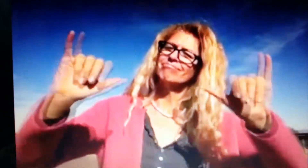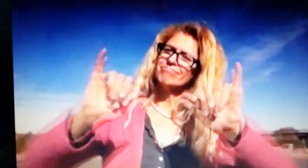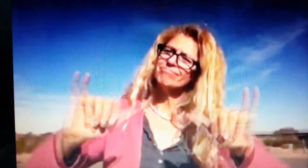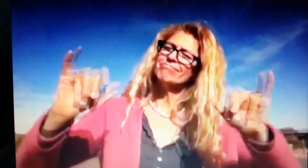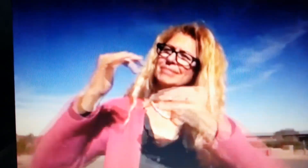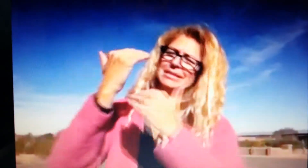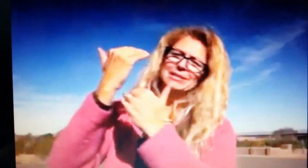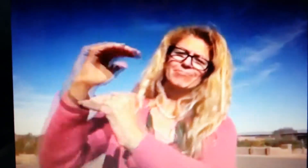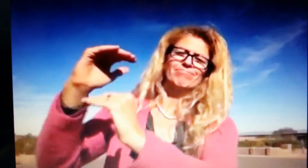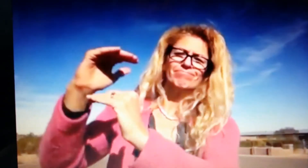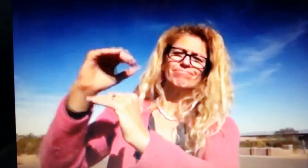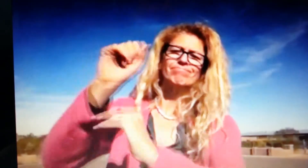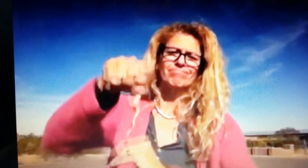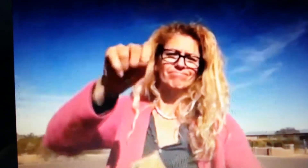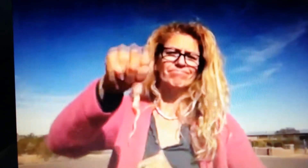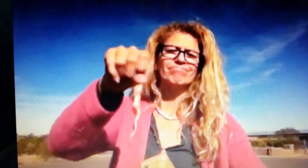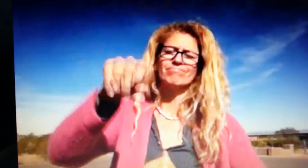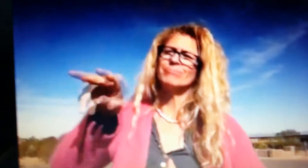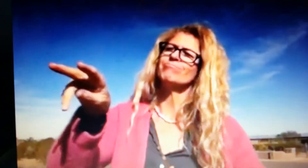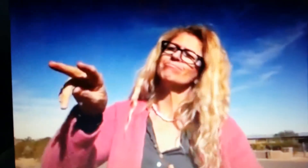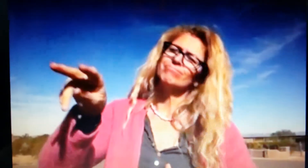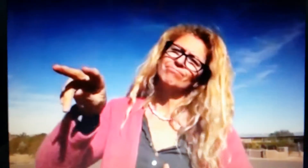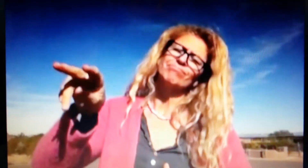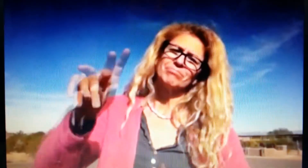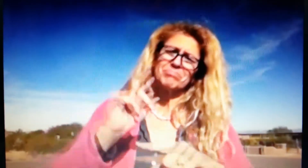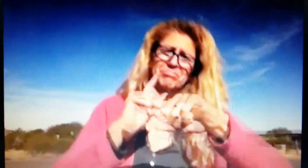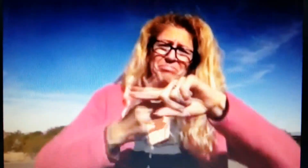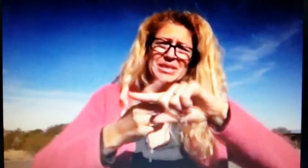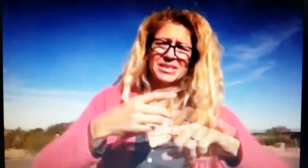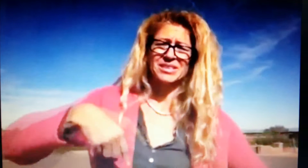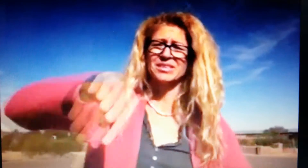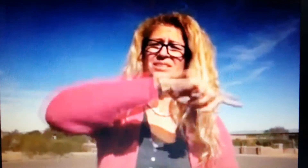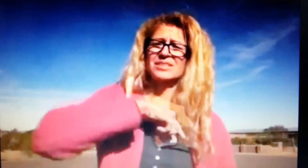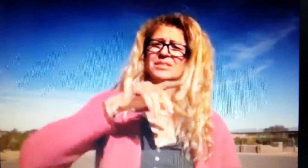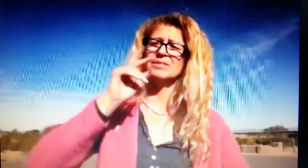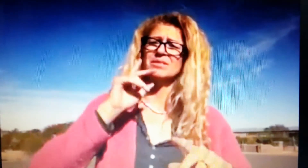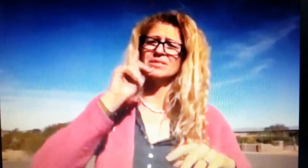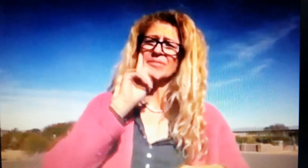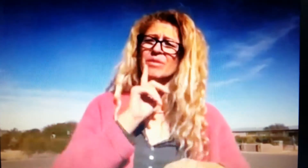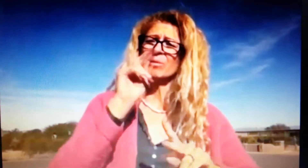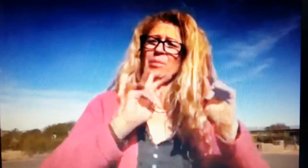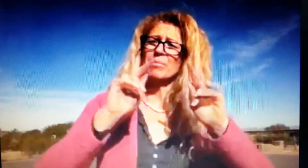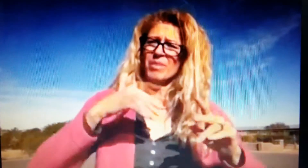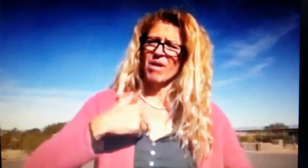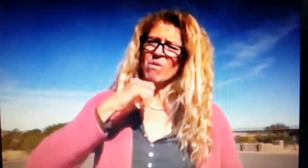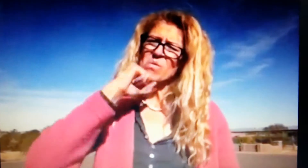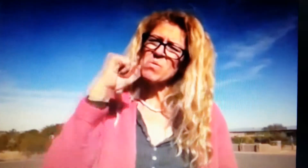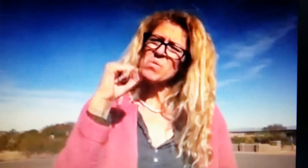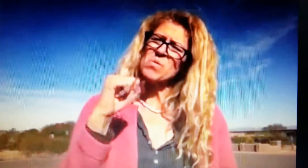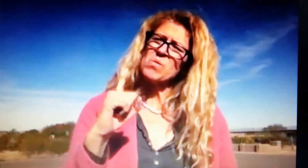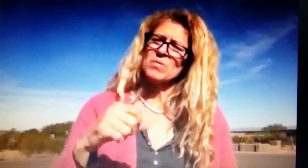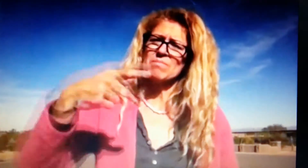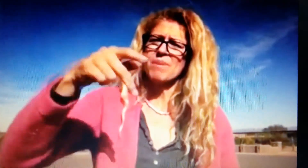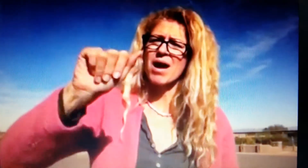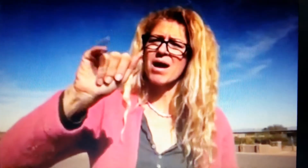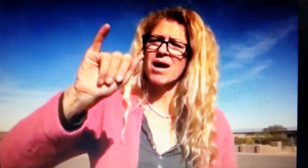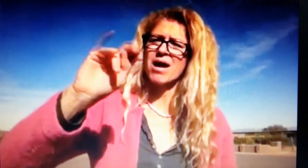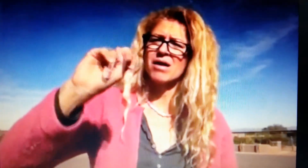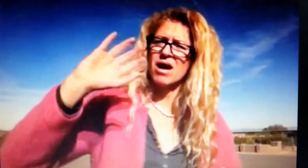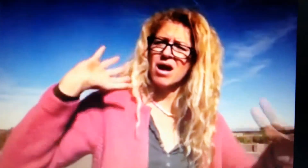know it's the same you're limited yeah but for us deaf people I